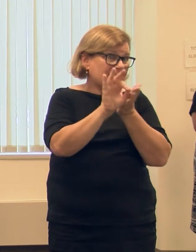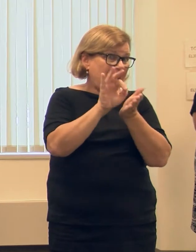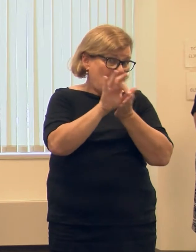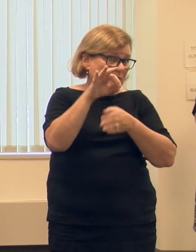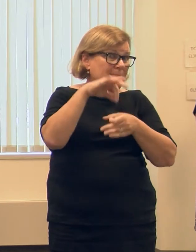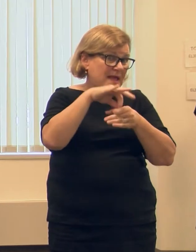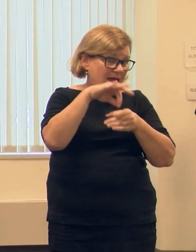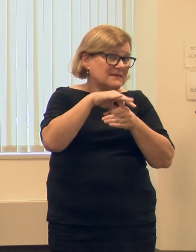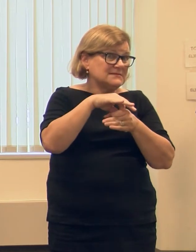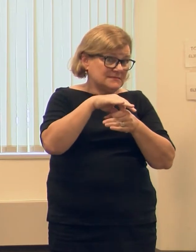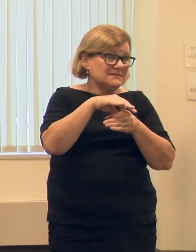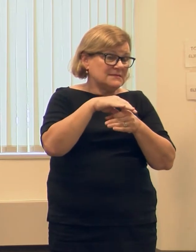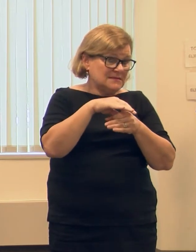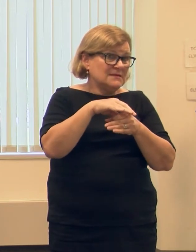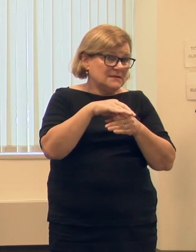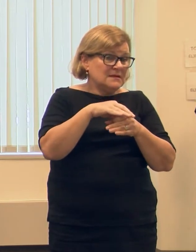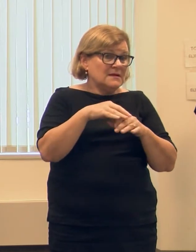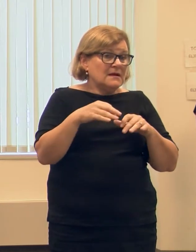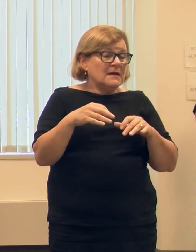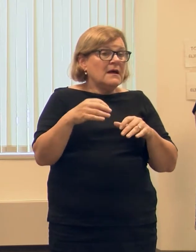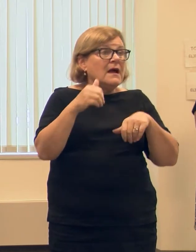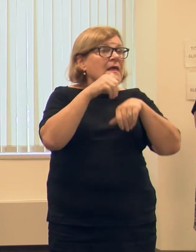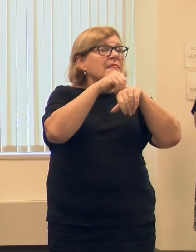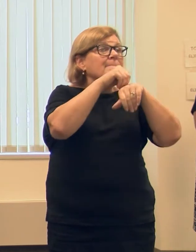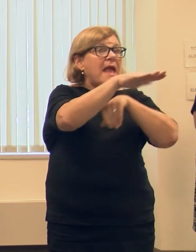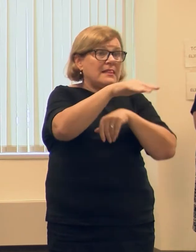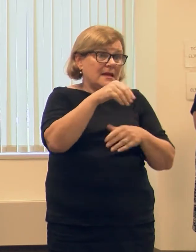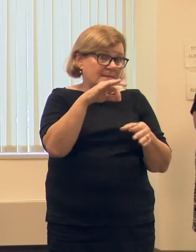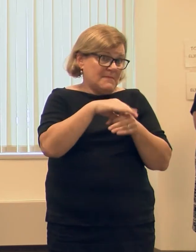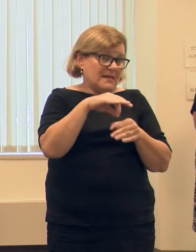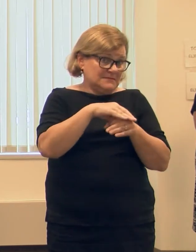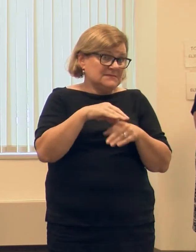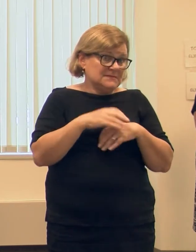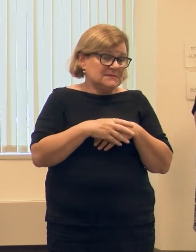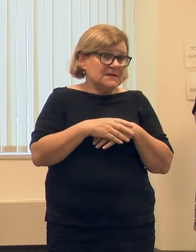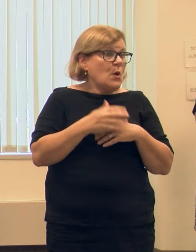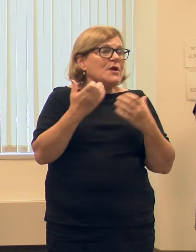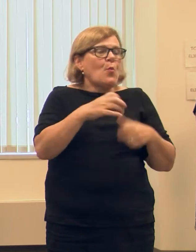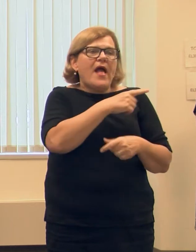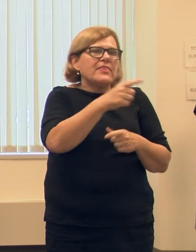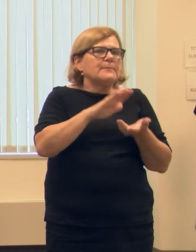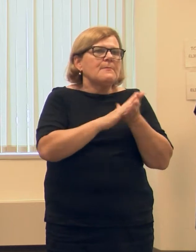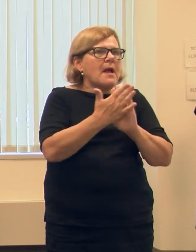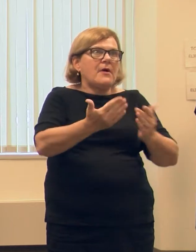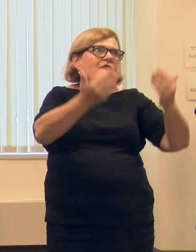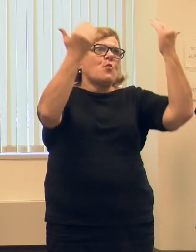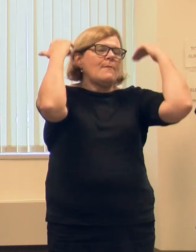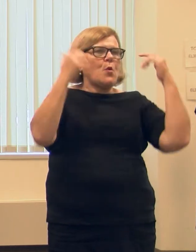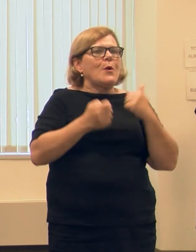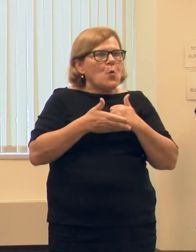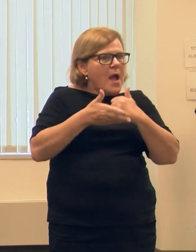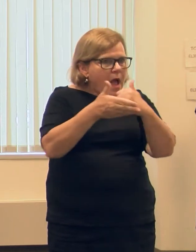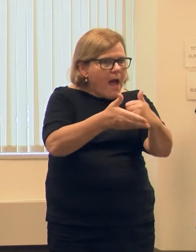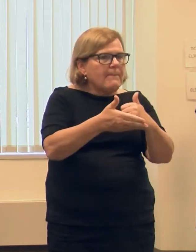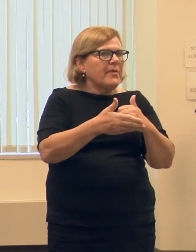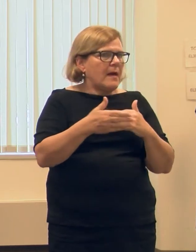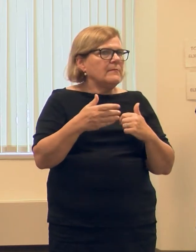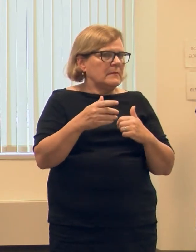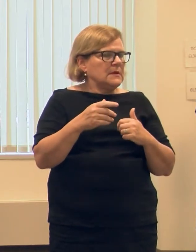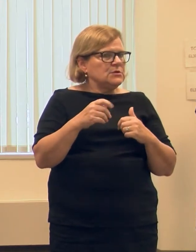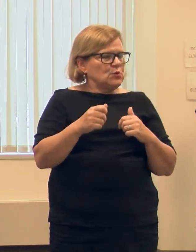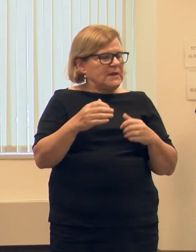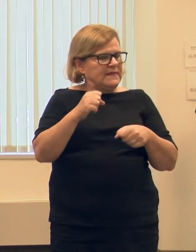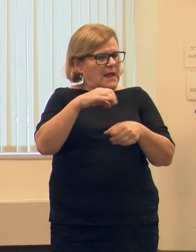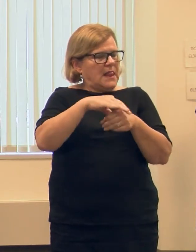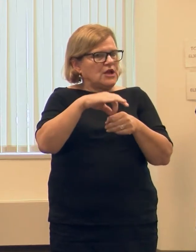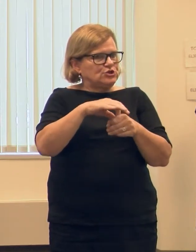these ballots, especially the absentee ballots. And we don't want them to be overwhelmed. We want to assist them where we can to